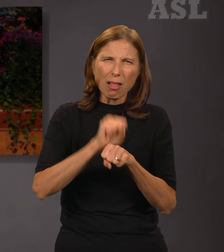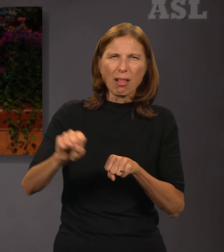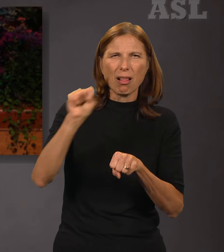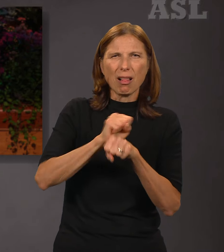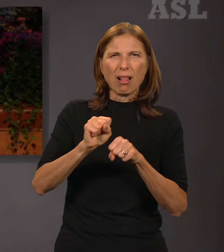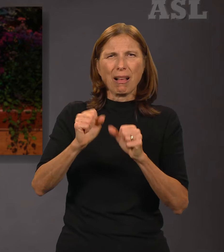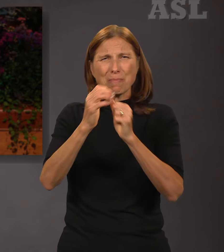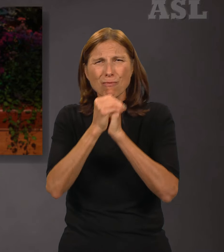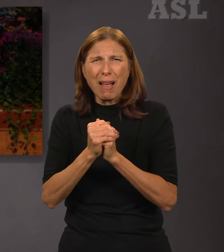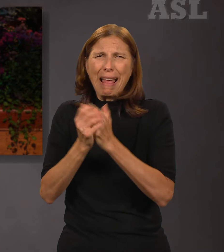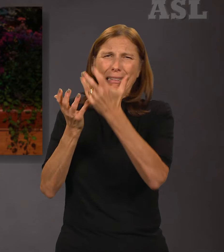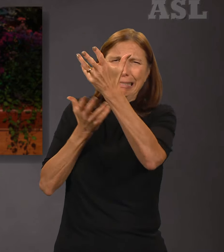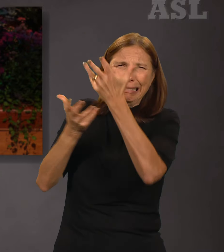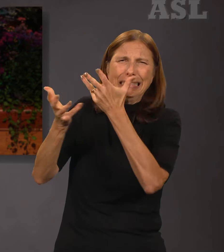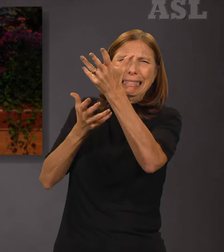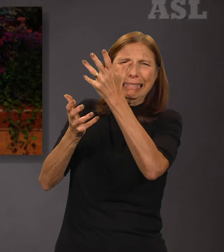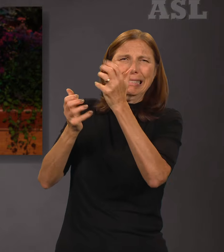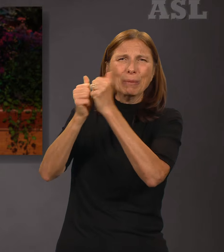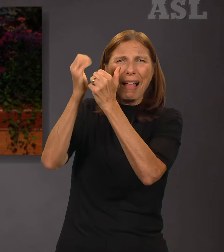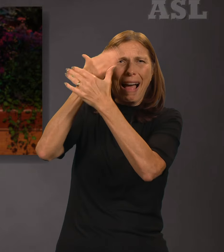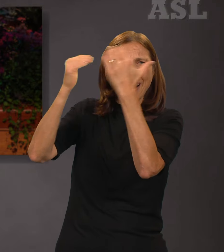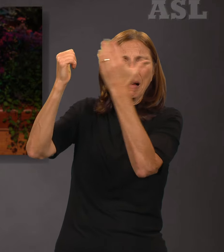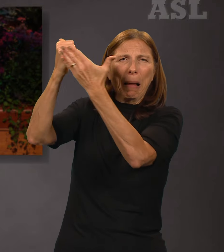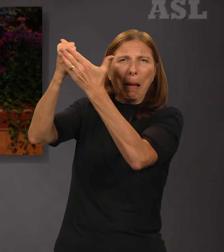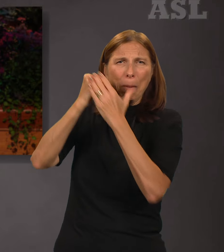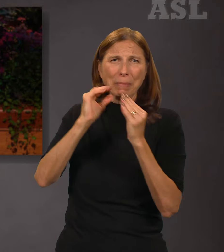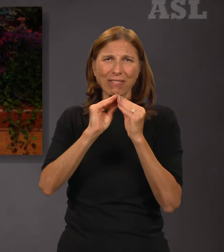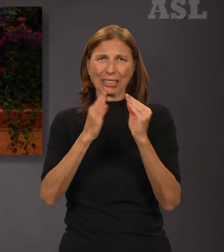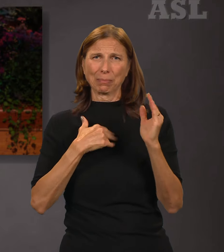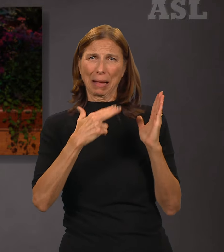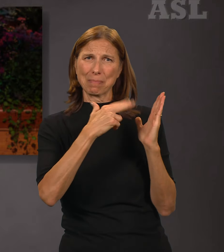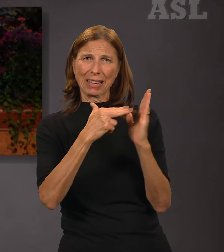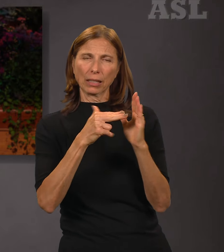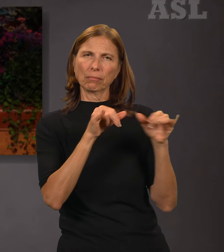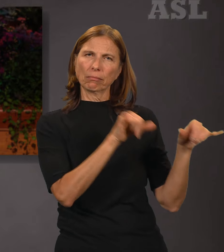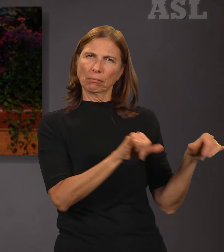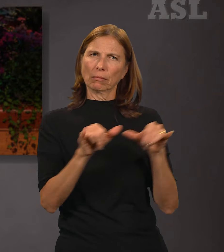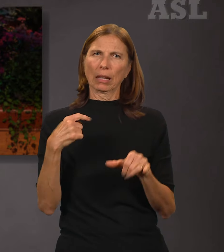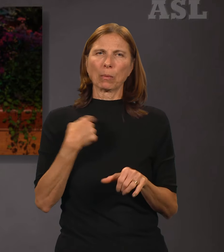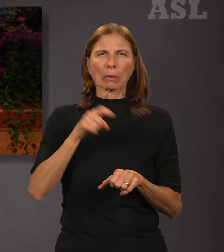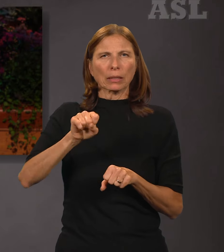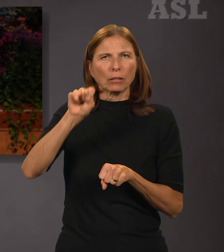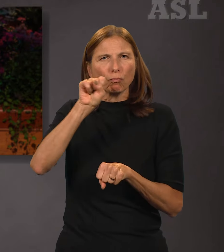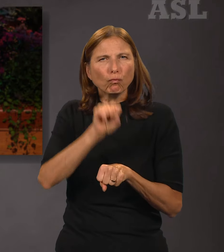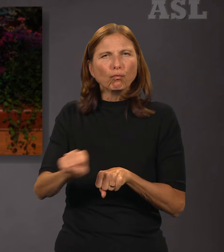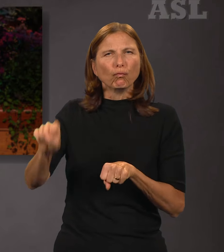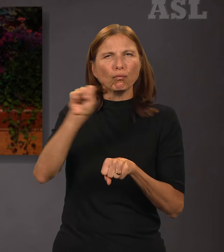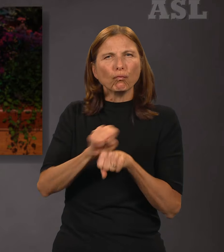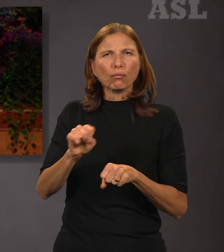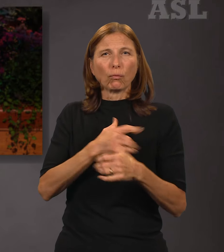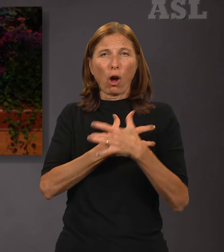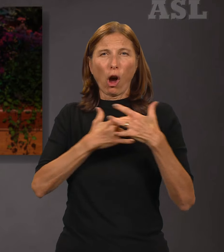it takes work, sincerity of heart, and humility to bring forth fruit meat for repentance.